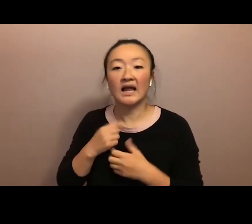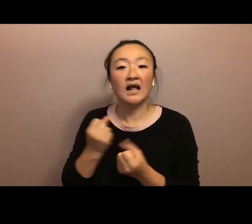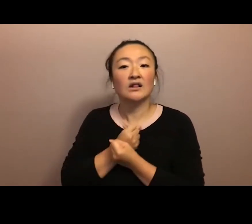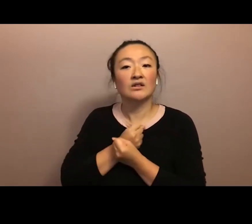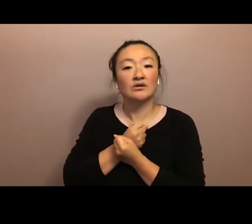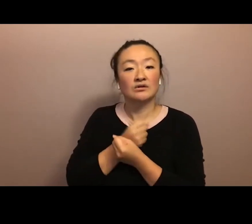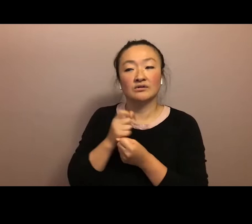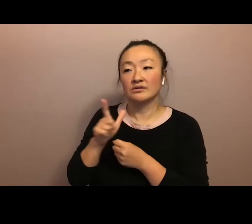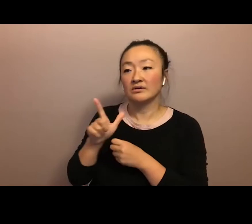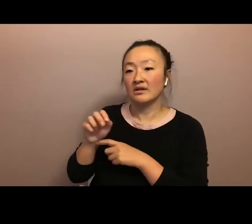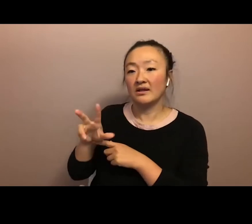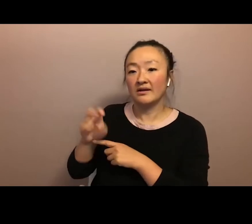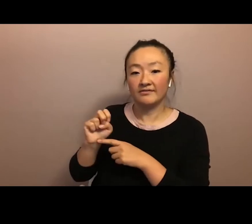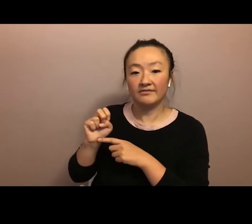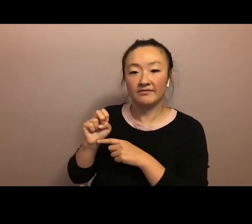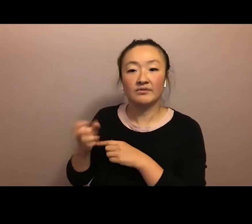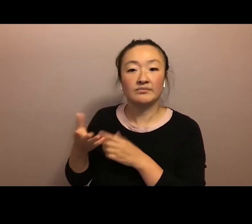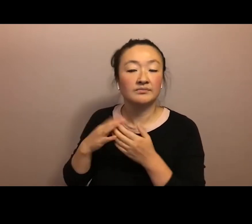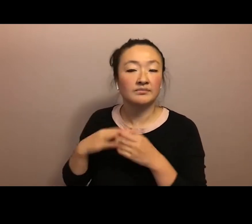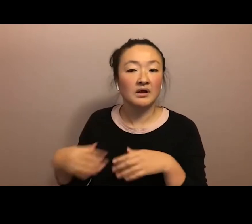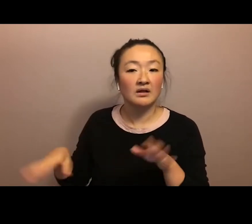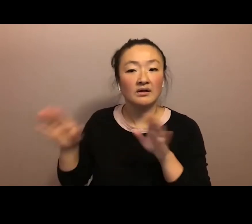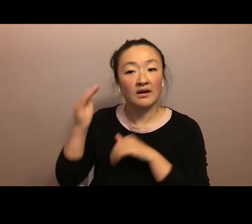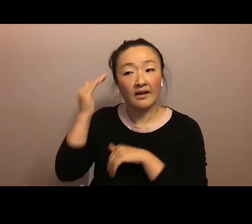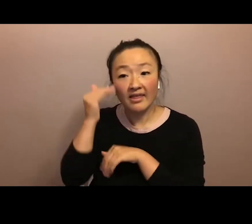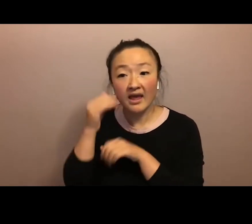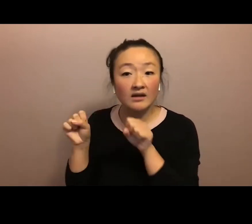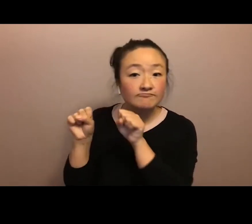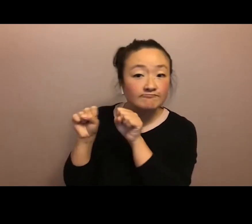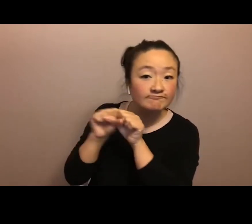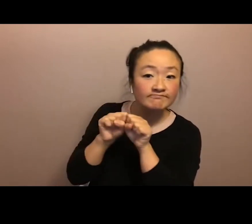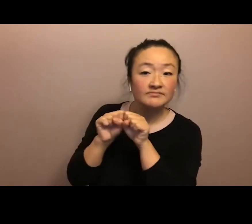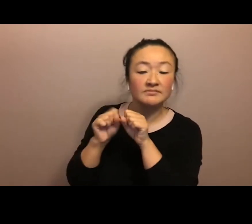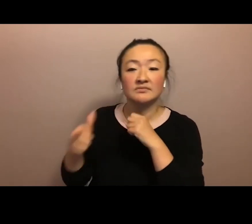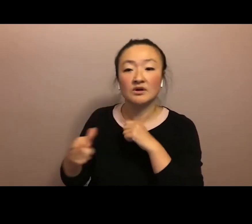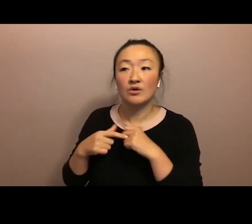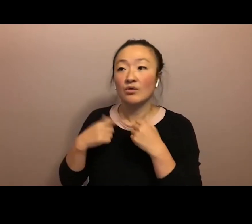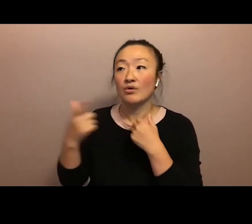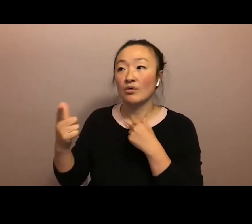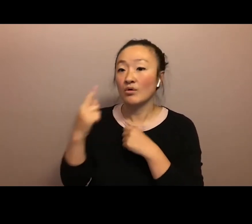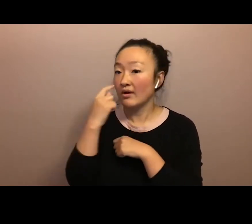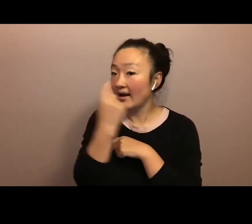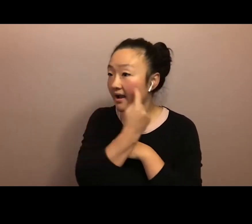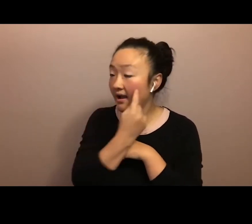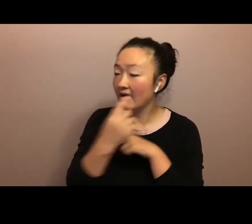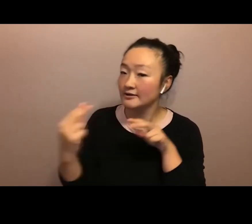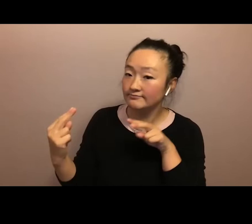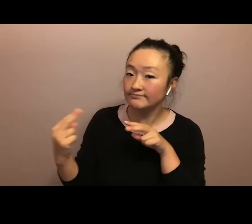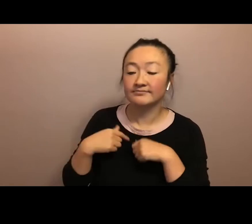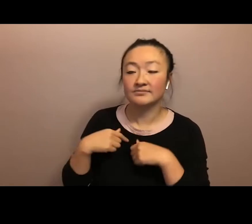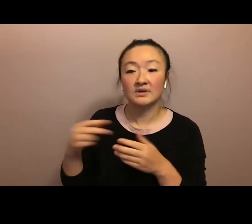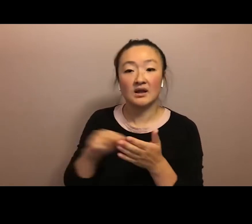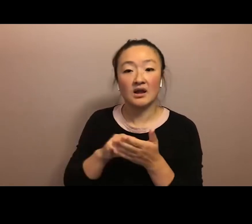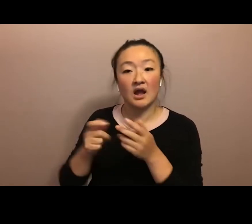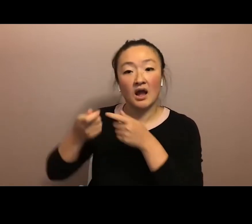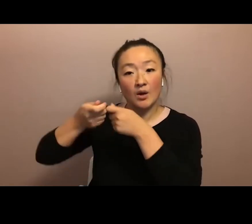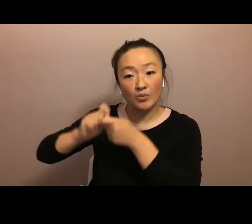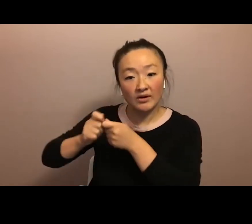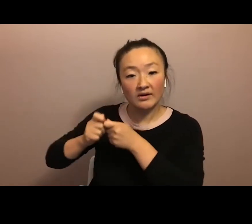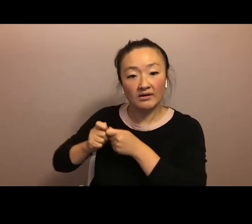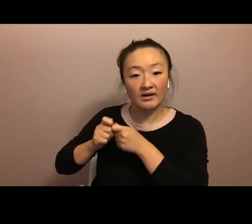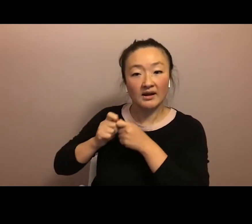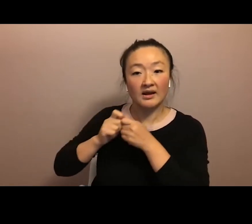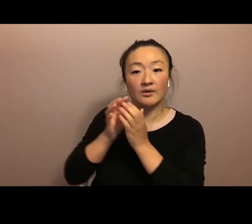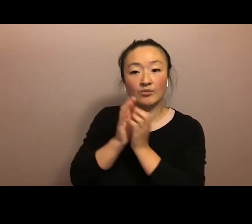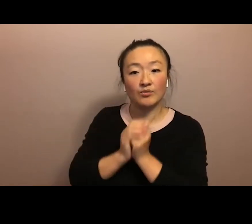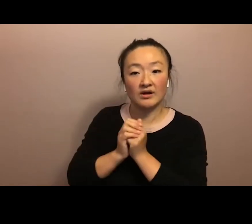of her temple pressed against mine or the solemn promise of her eyes, how the evening before I braided prayers into her hair hoping they would hold.